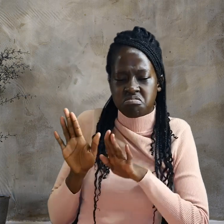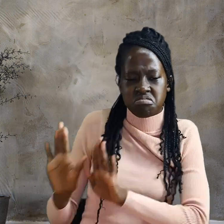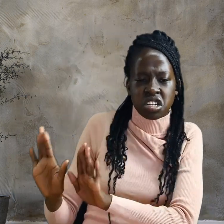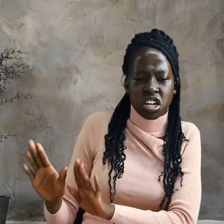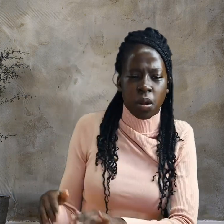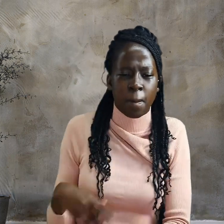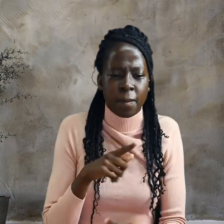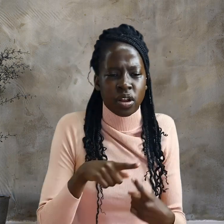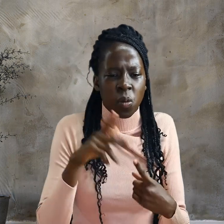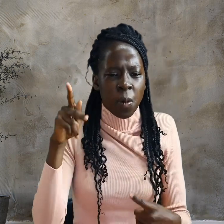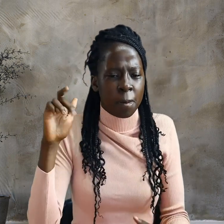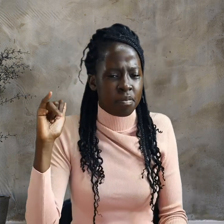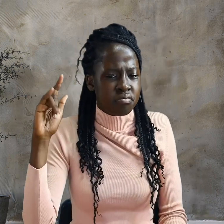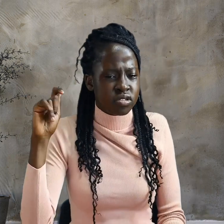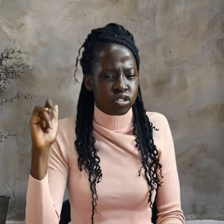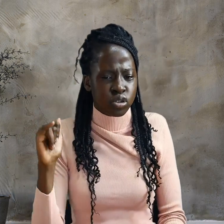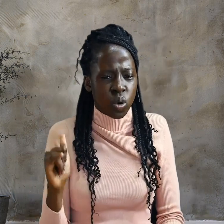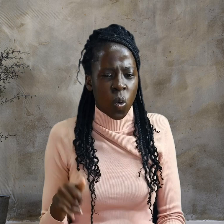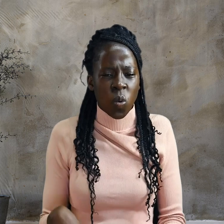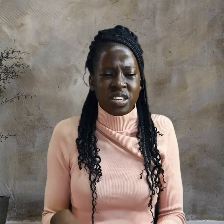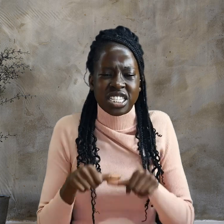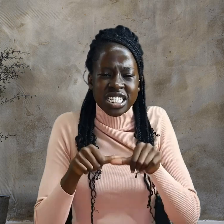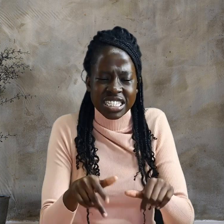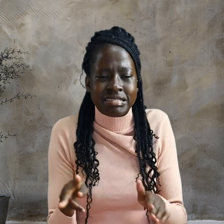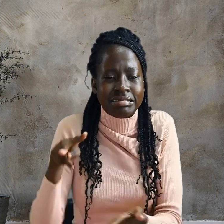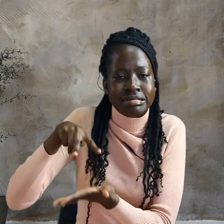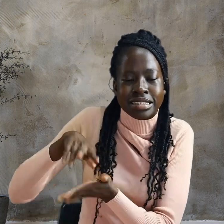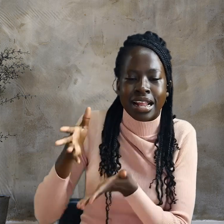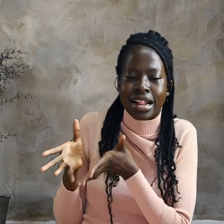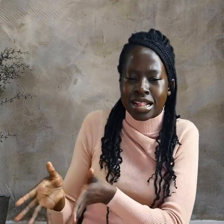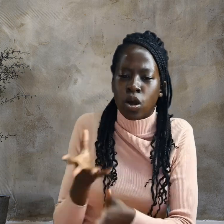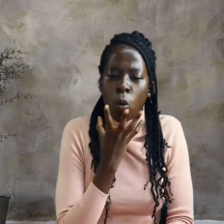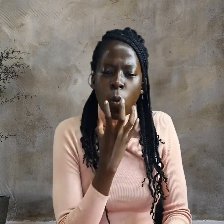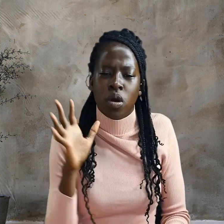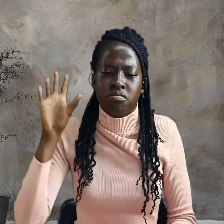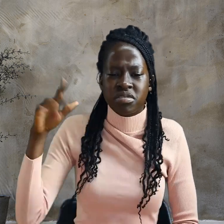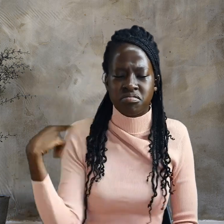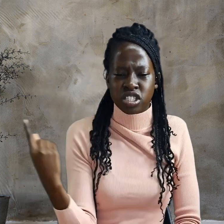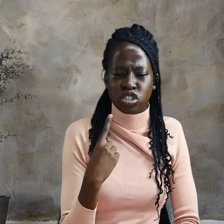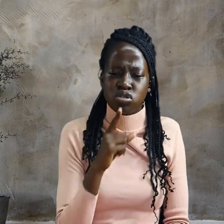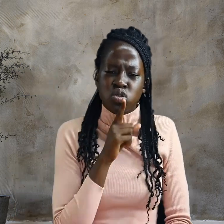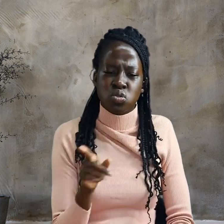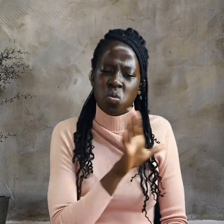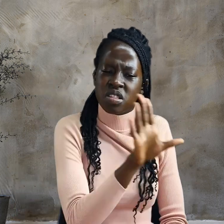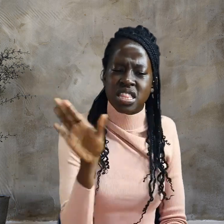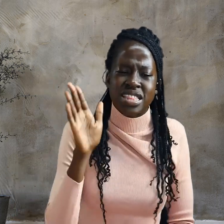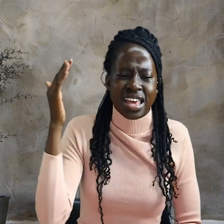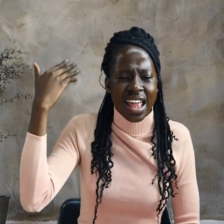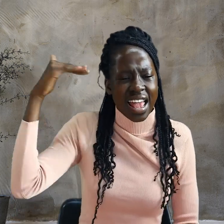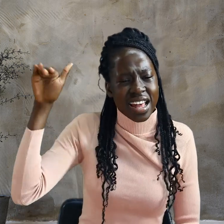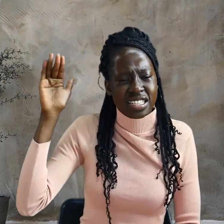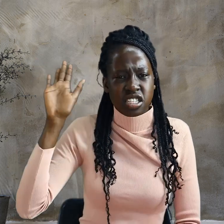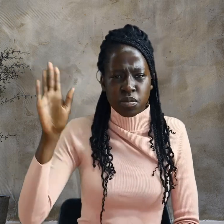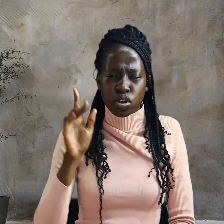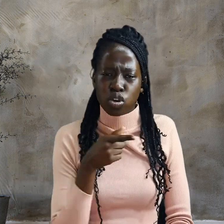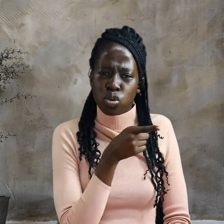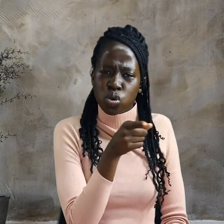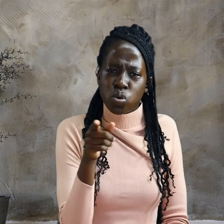warming himself. So they asked him, you aren't one of his disciples too, are you?